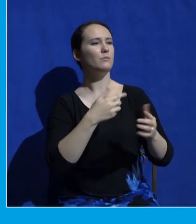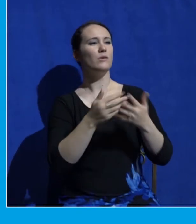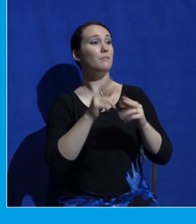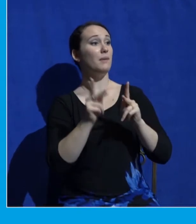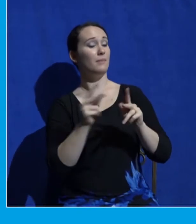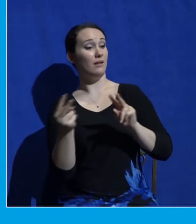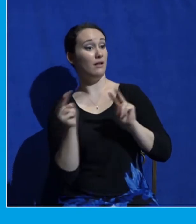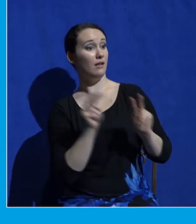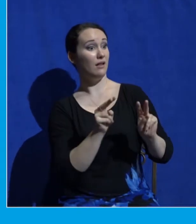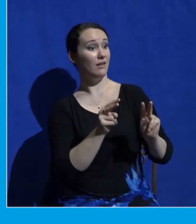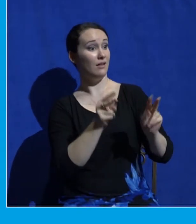written of him.